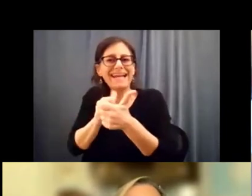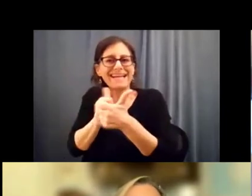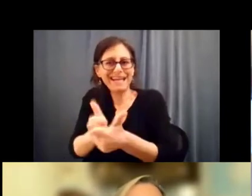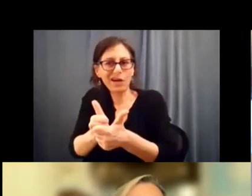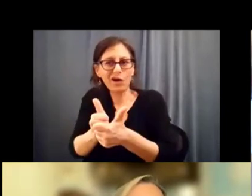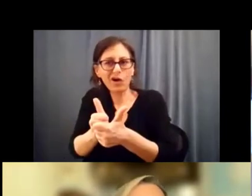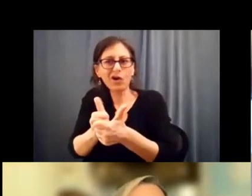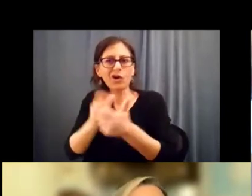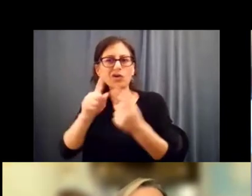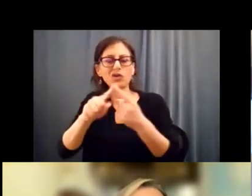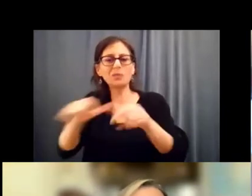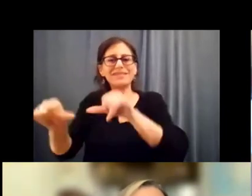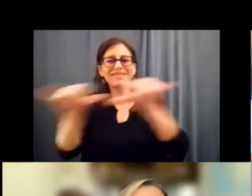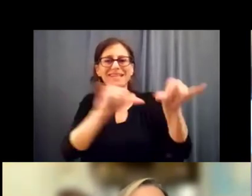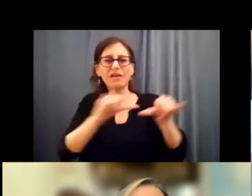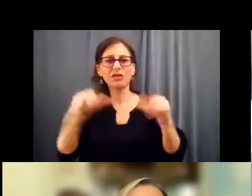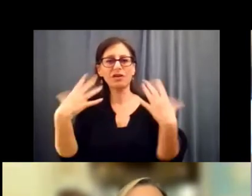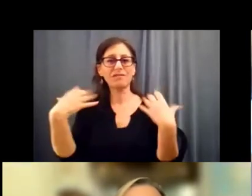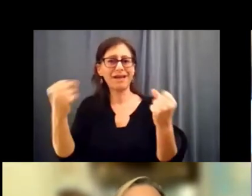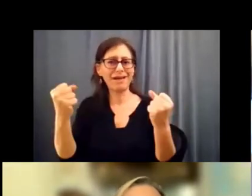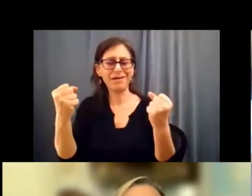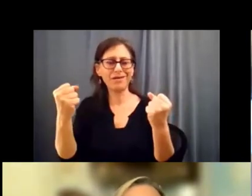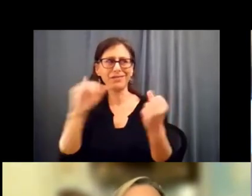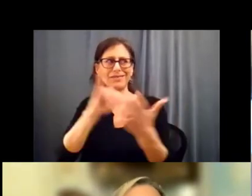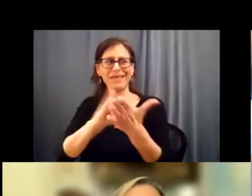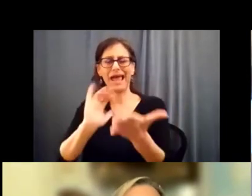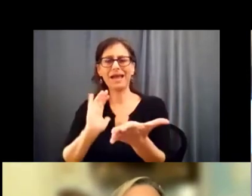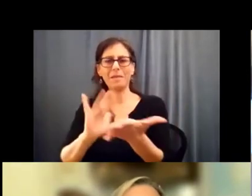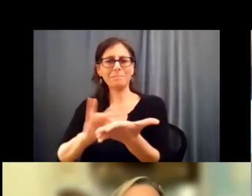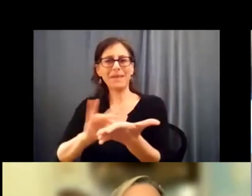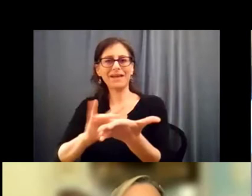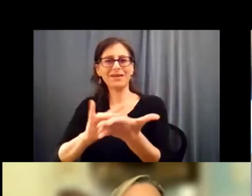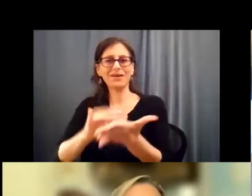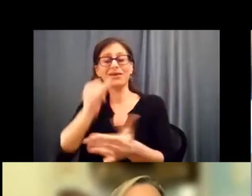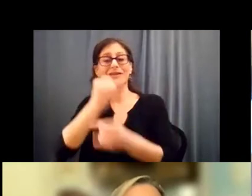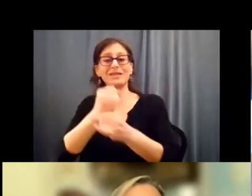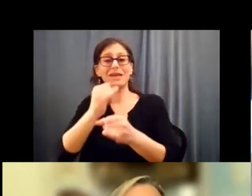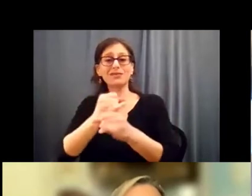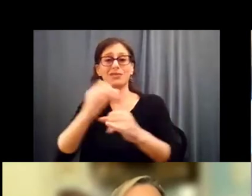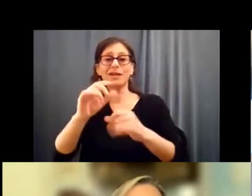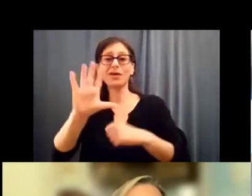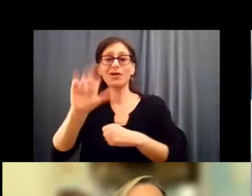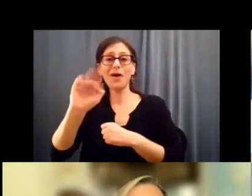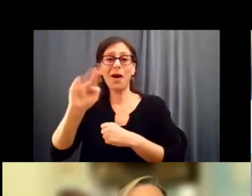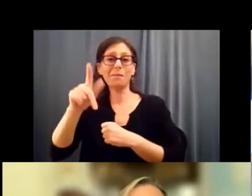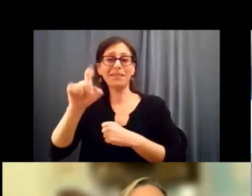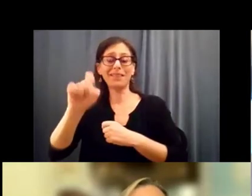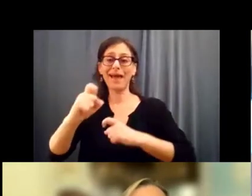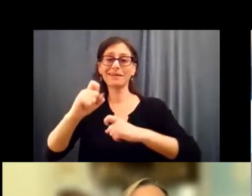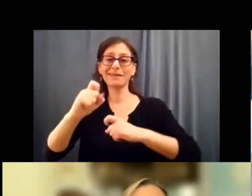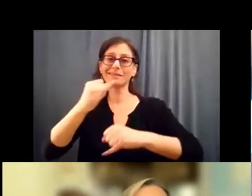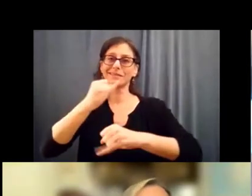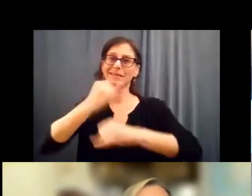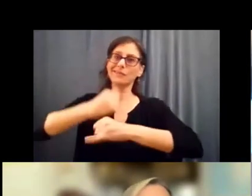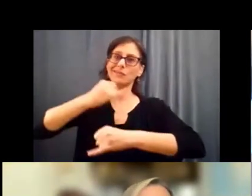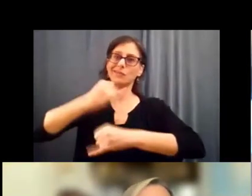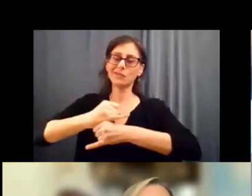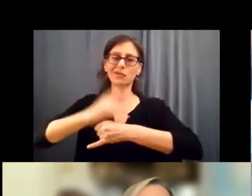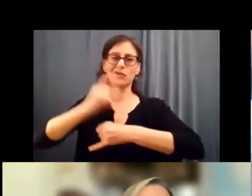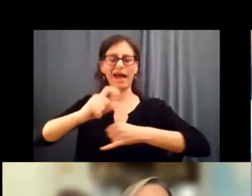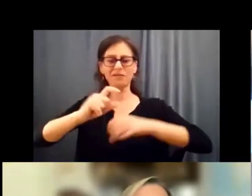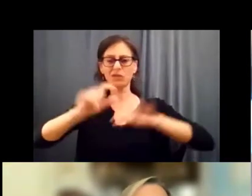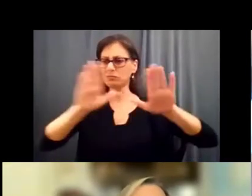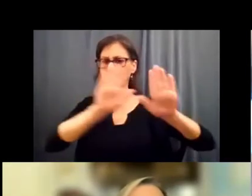certain standard of health that our medical industrial complex has created, right? That we're all supposed to be in a certain